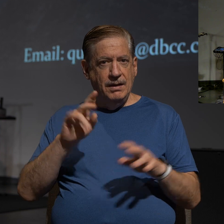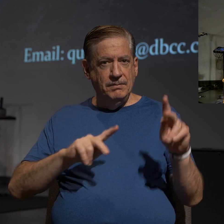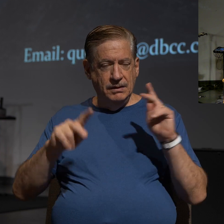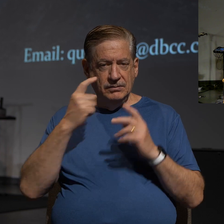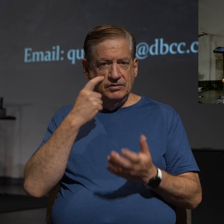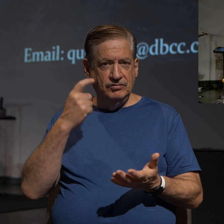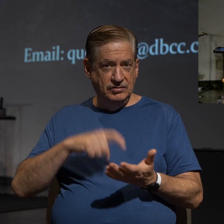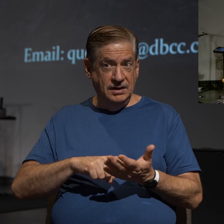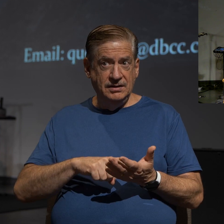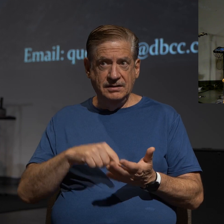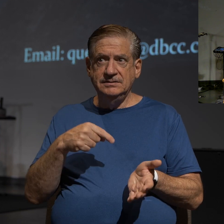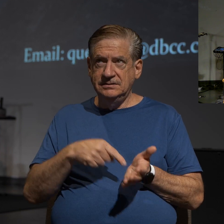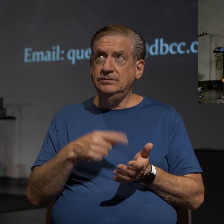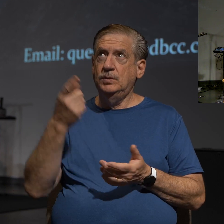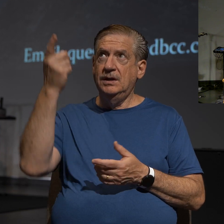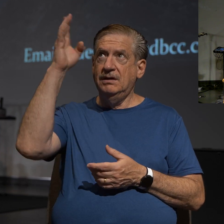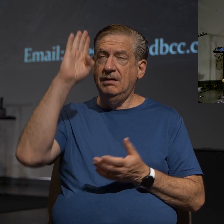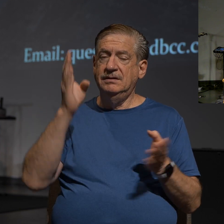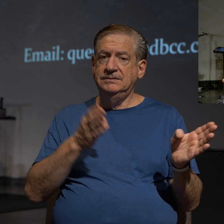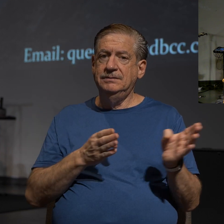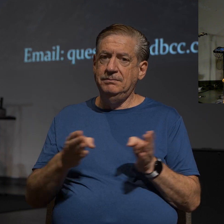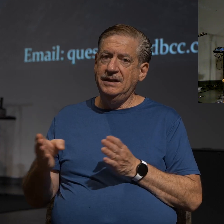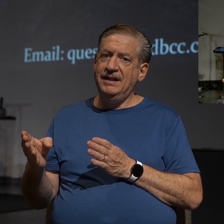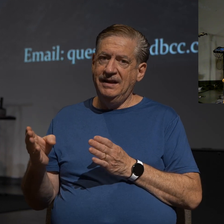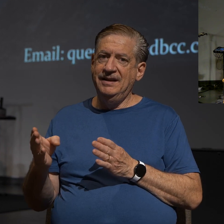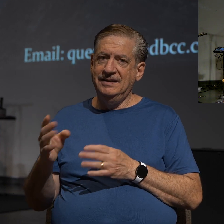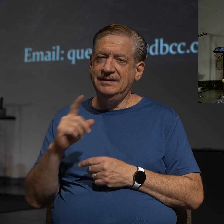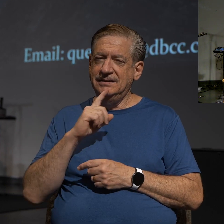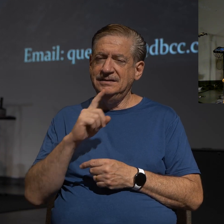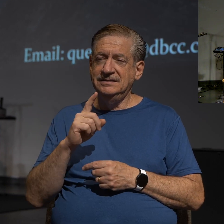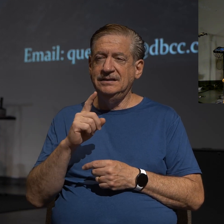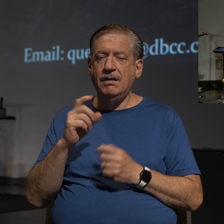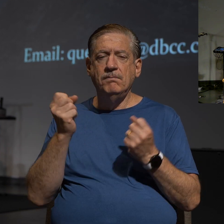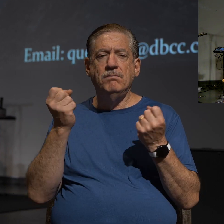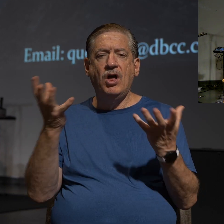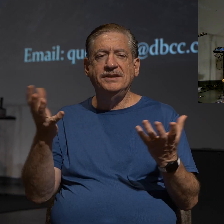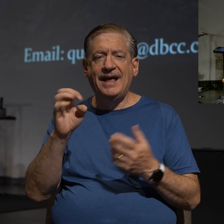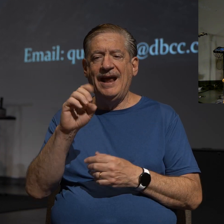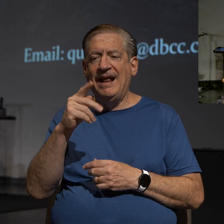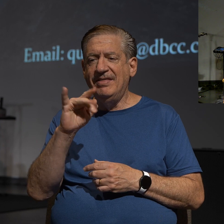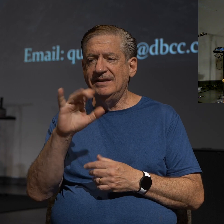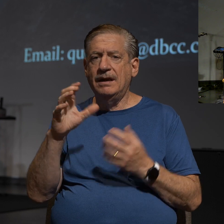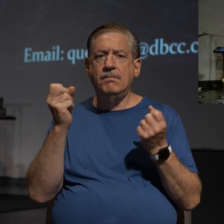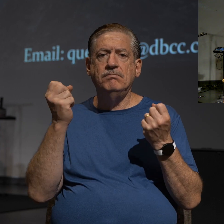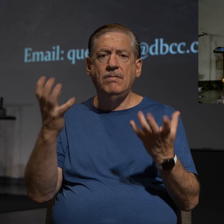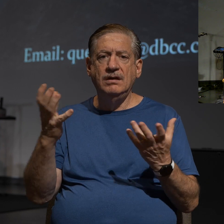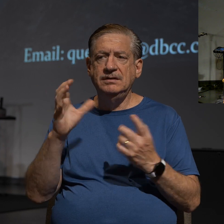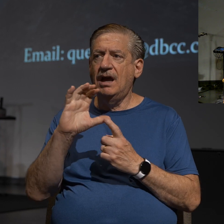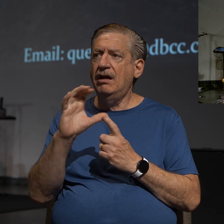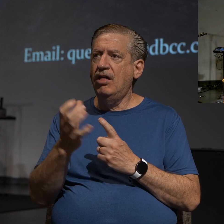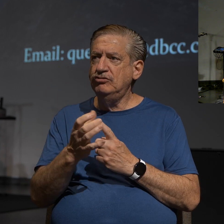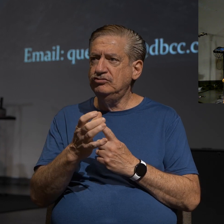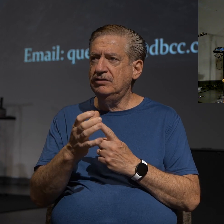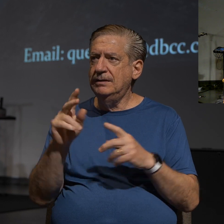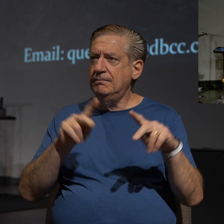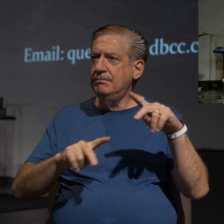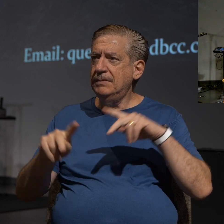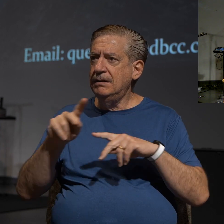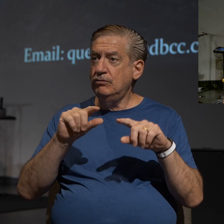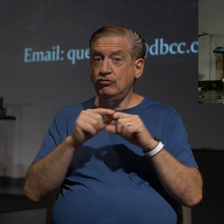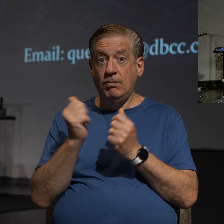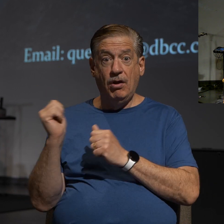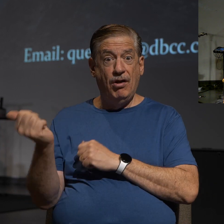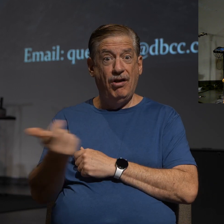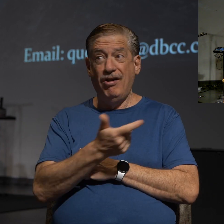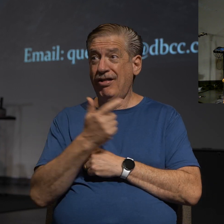recognize that this is what God's plan was from the beginning, a multi-ethnic, multi-cultural people group, all unified